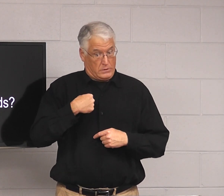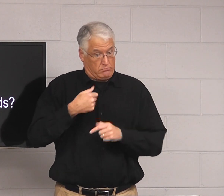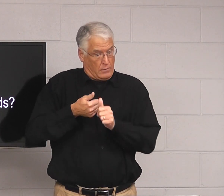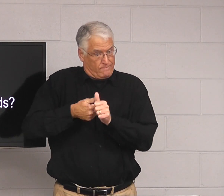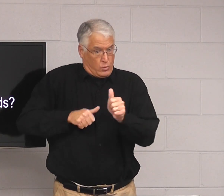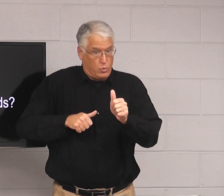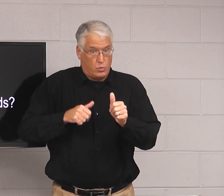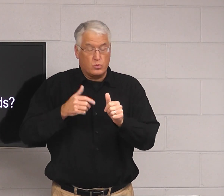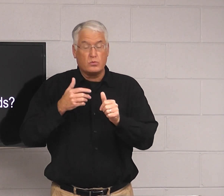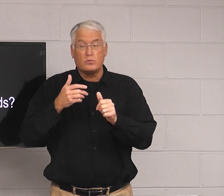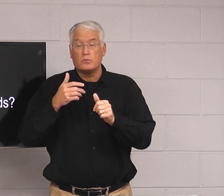So,